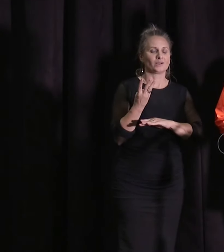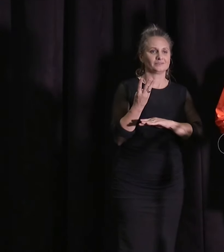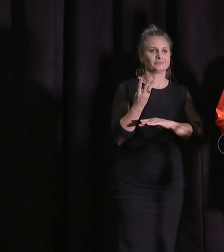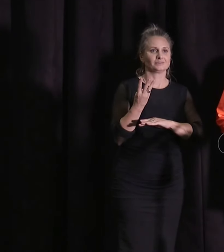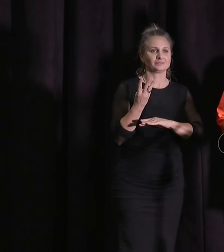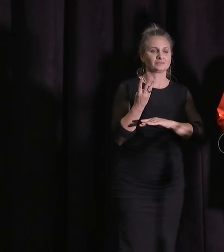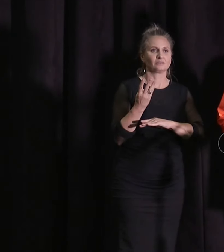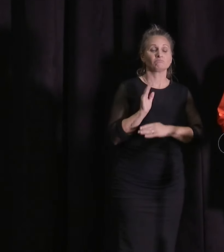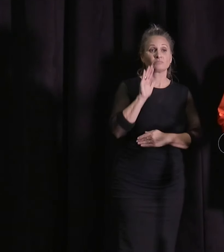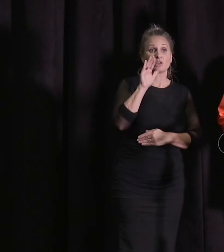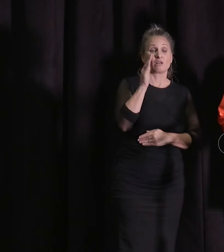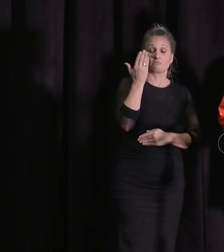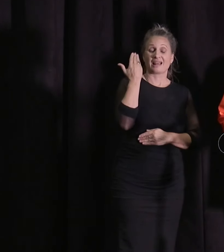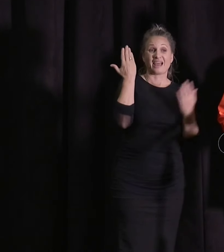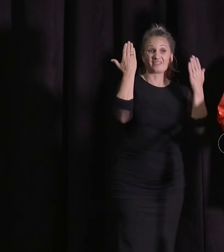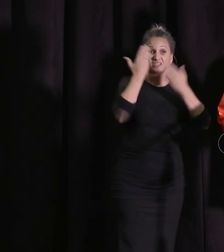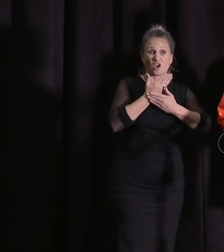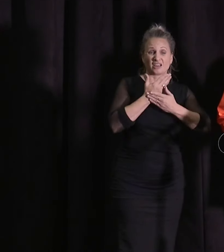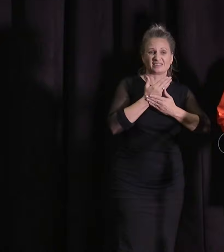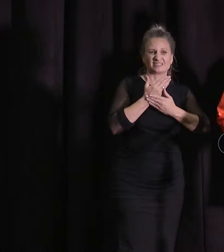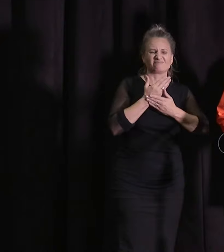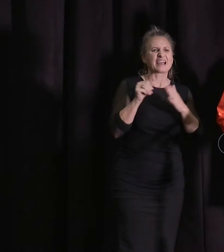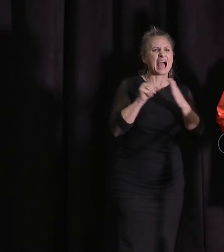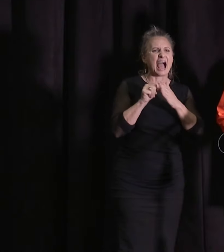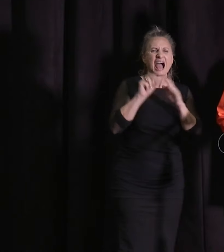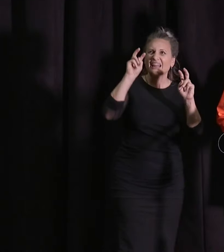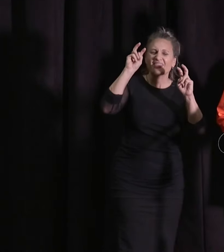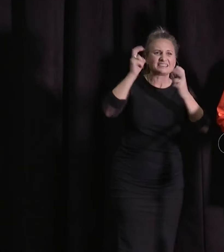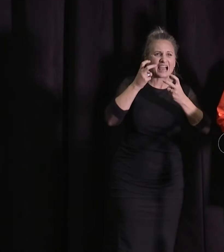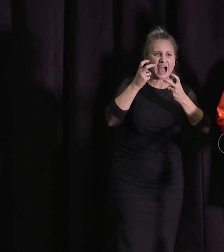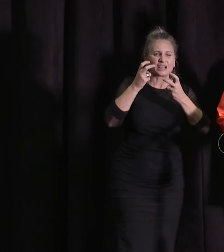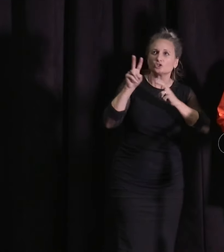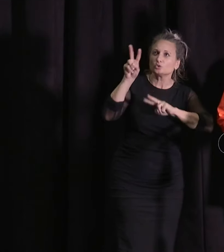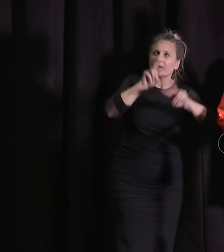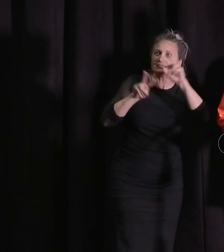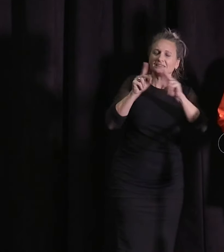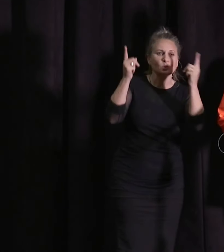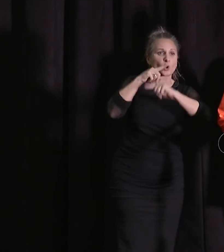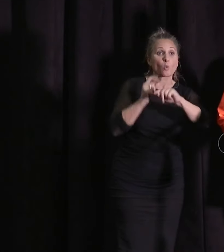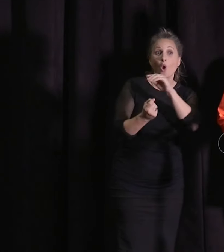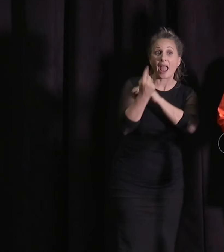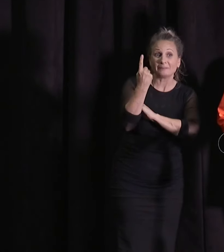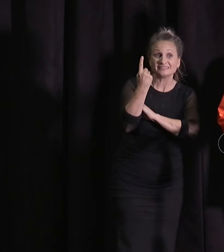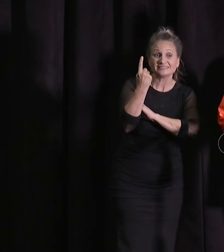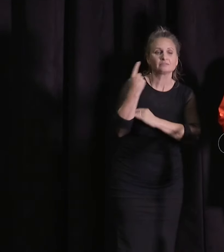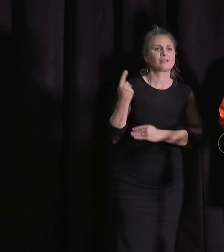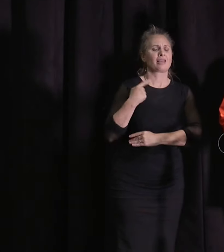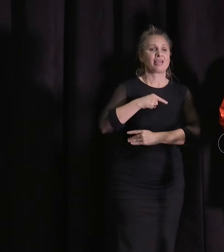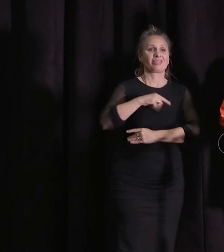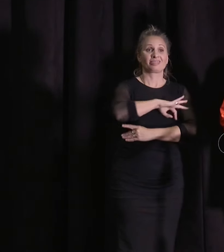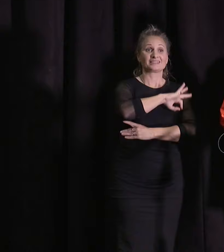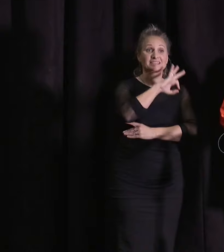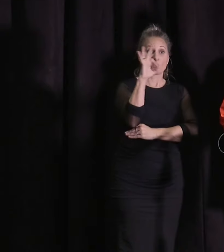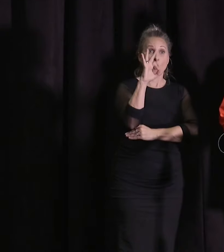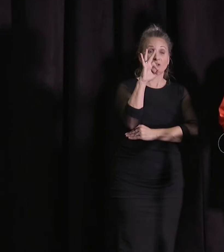overnight it's difficult in the dark to find out exactly what's happening. At first light this morning as soon as the extent of the